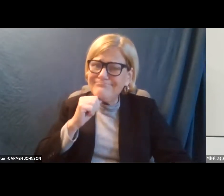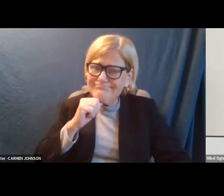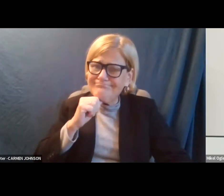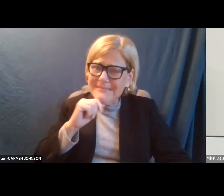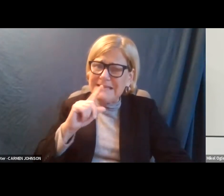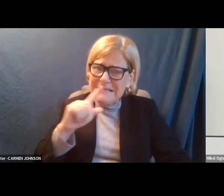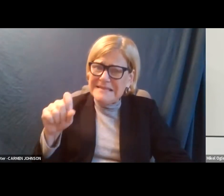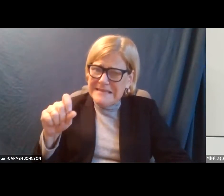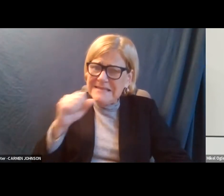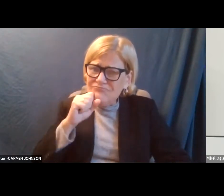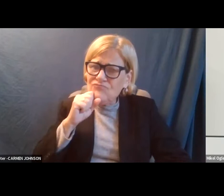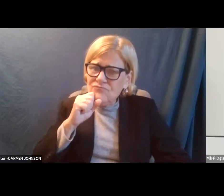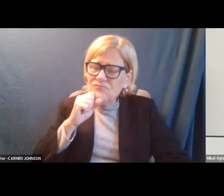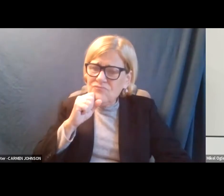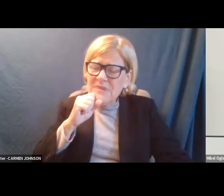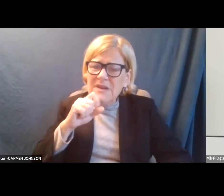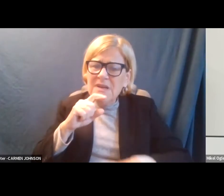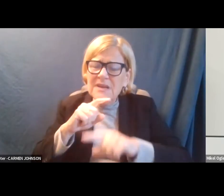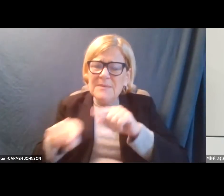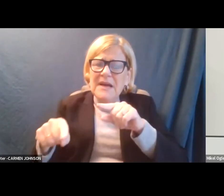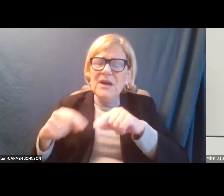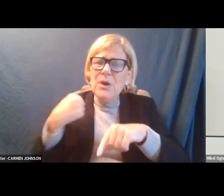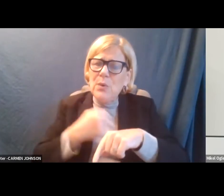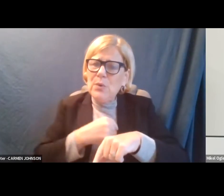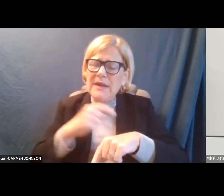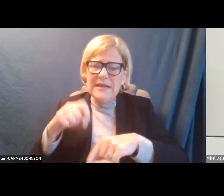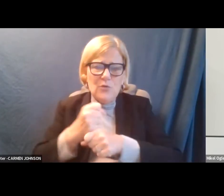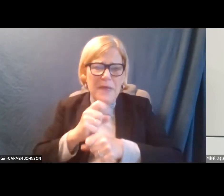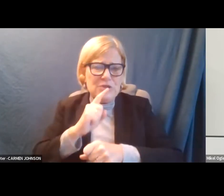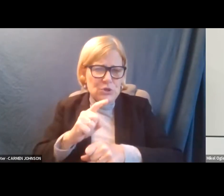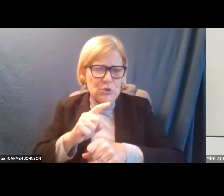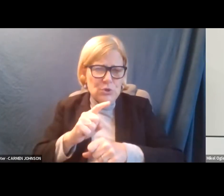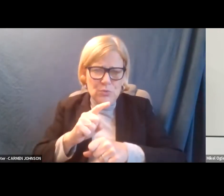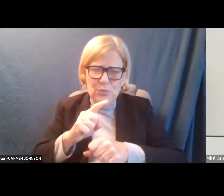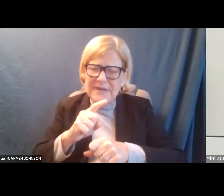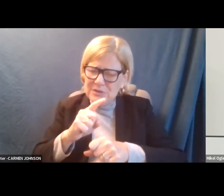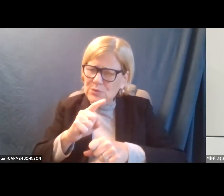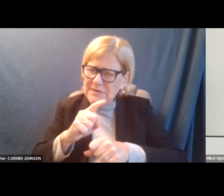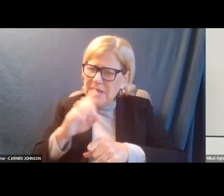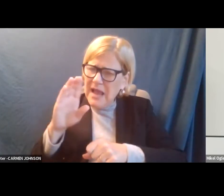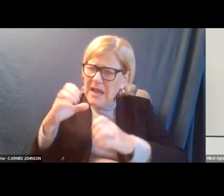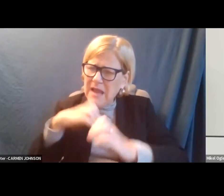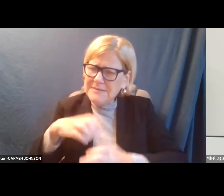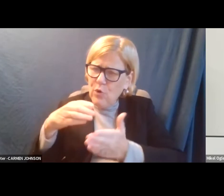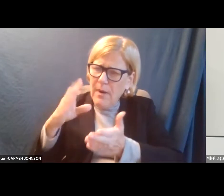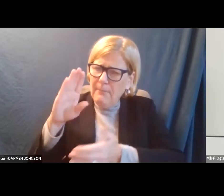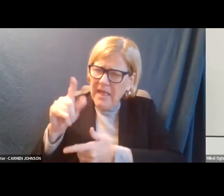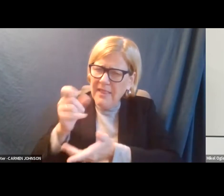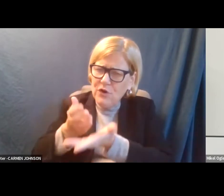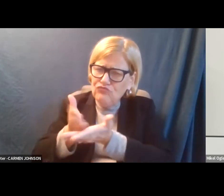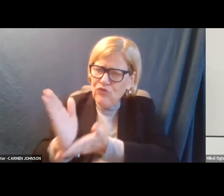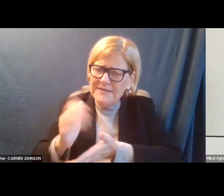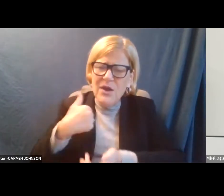but we have a, uh, uh, we need to make sure we stick with this customer bill of rights where people have to just,